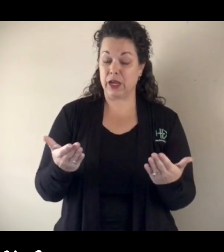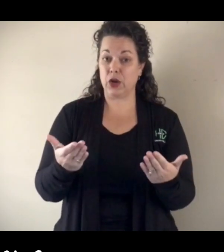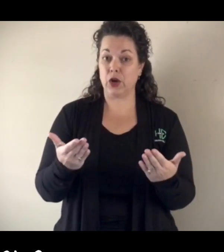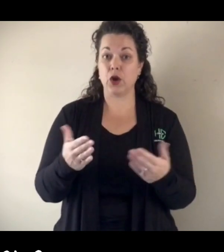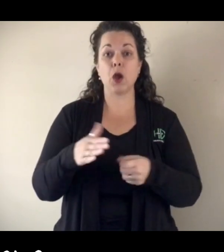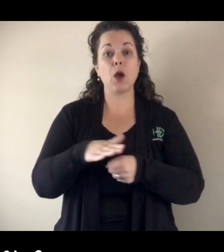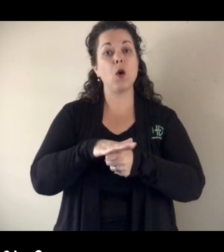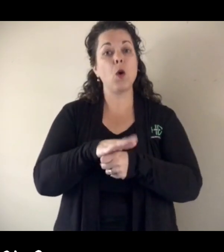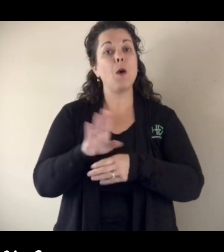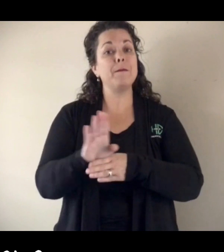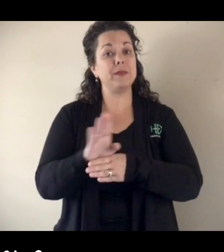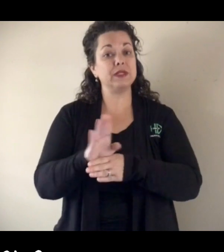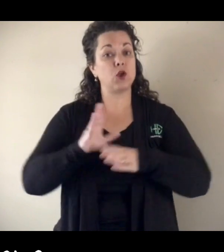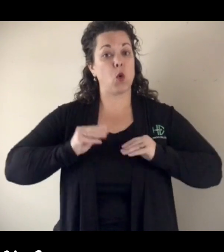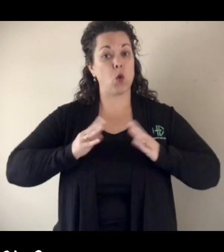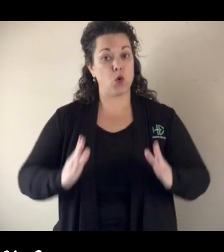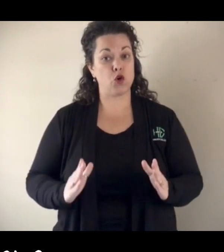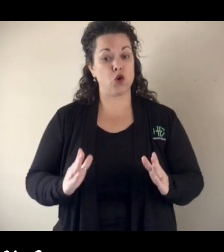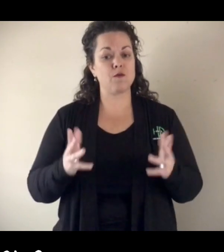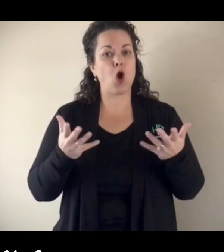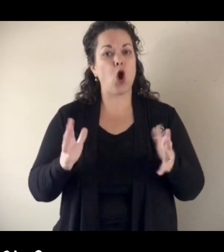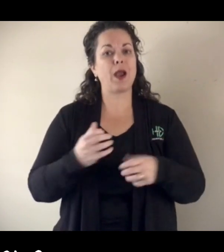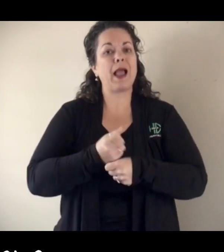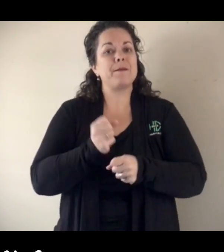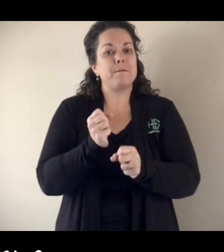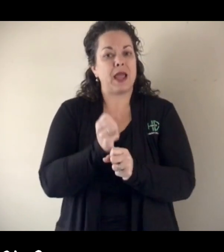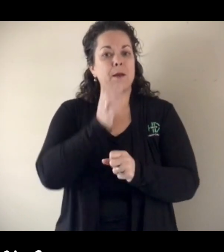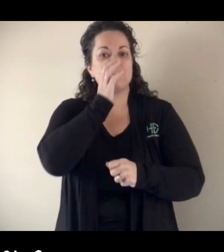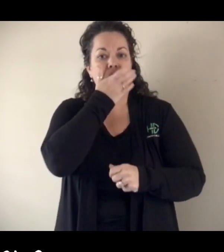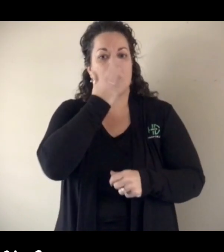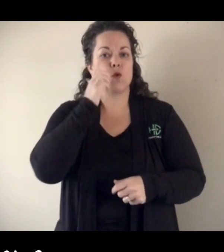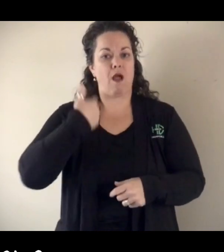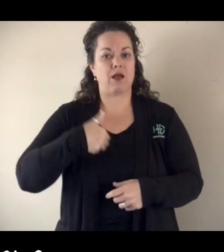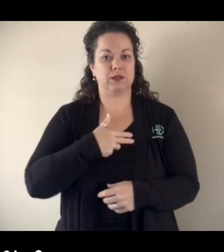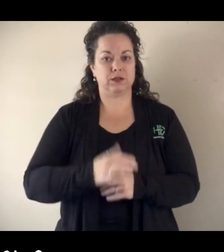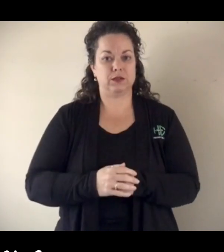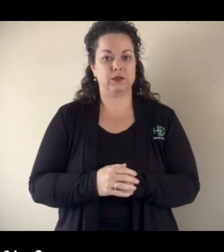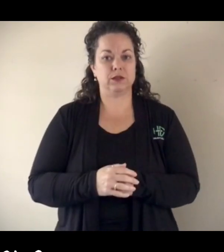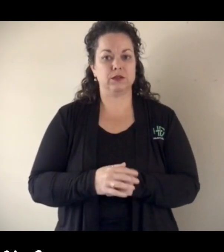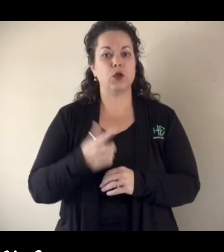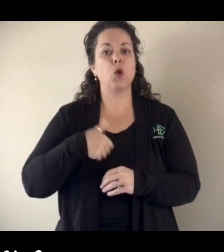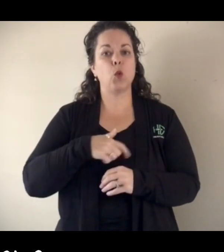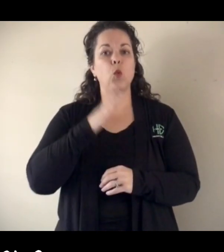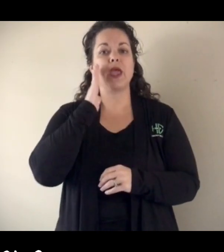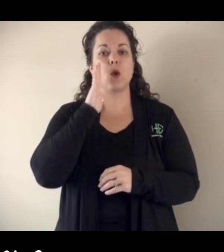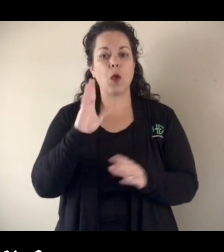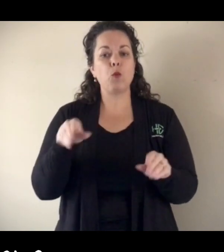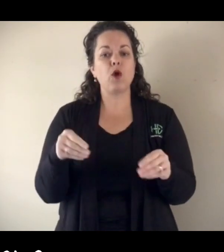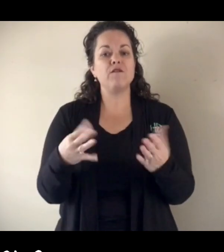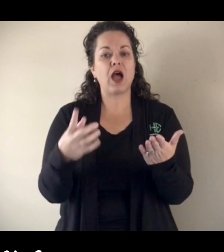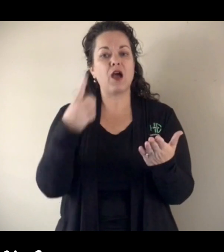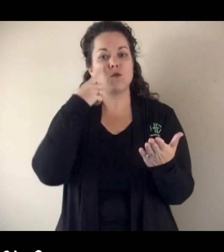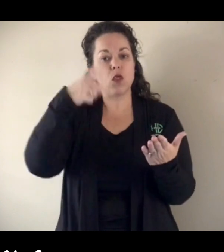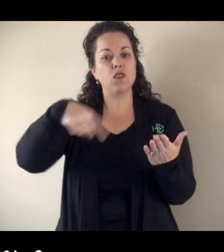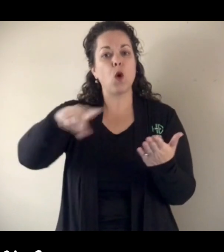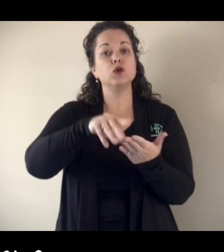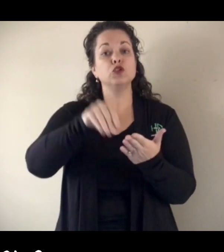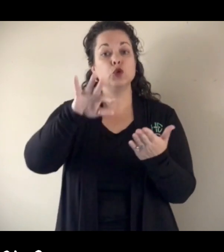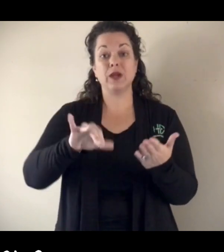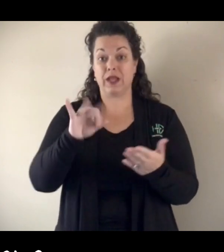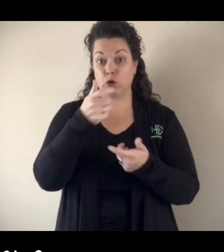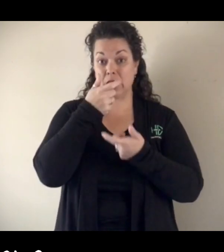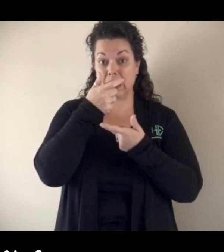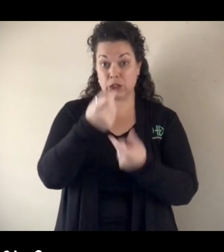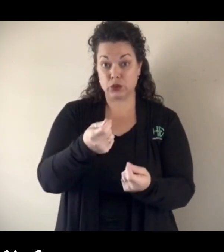that a local business owner has prepared some masks for us. And we're going to make these available to the students that are